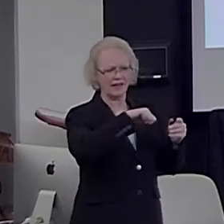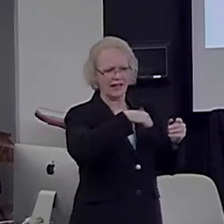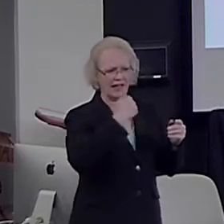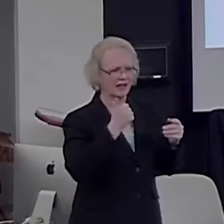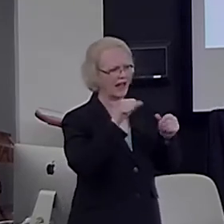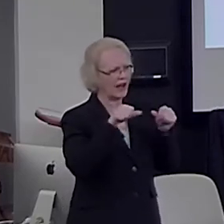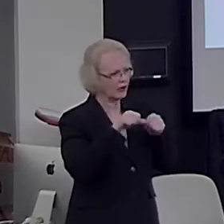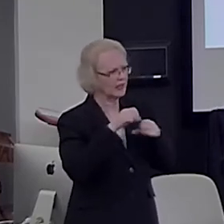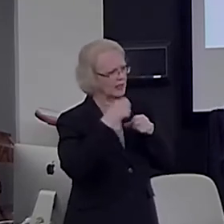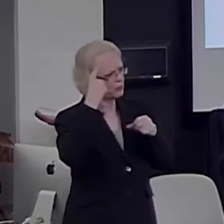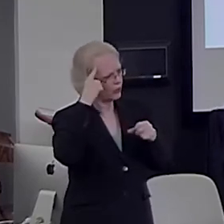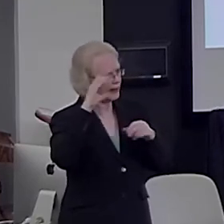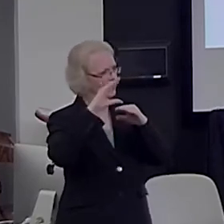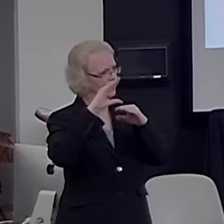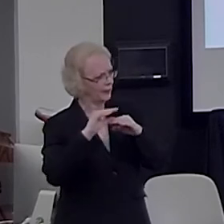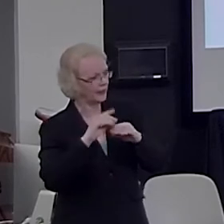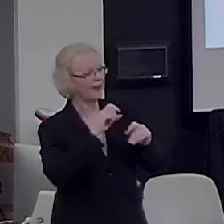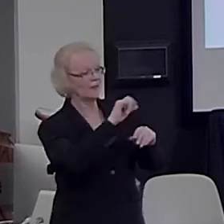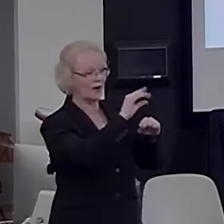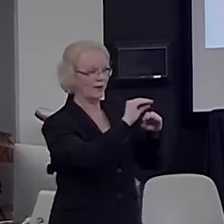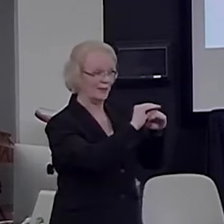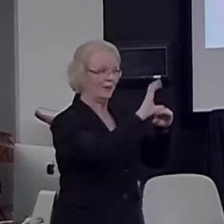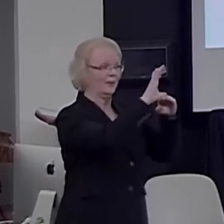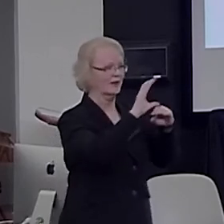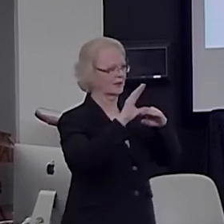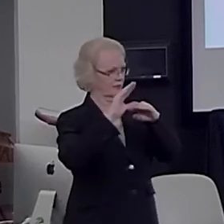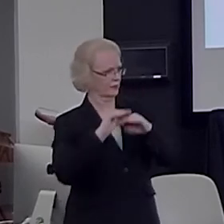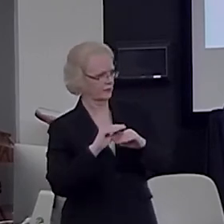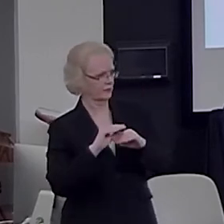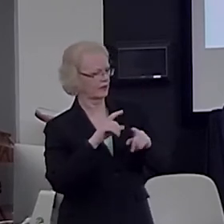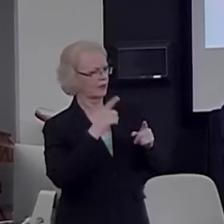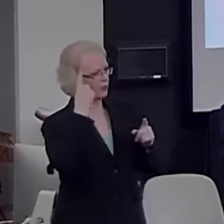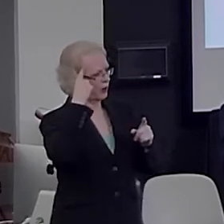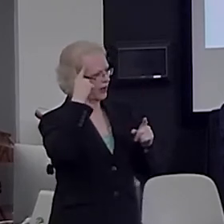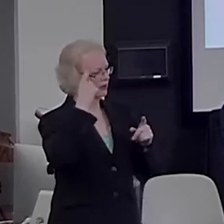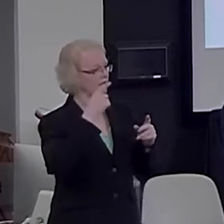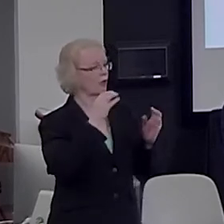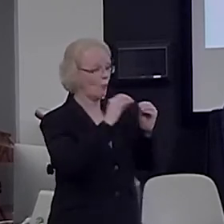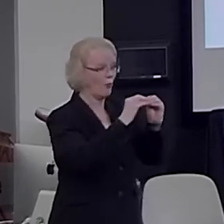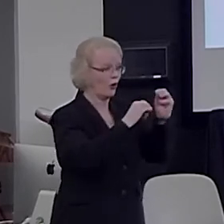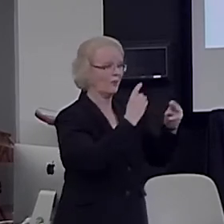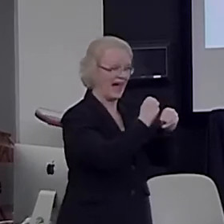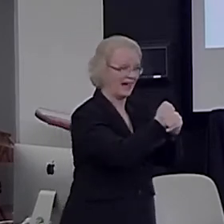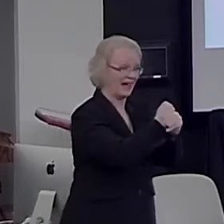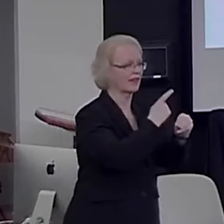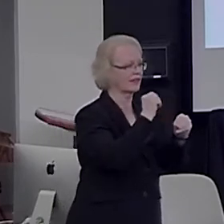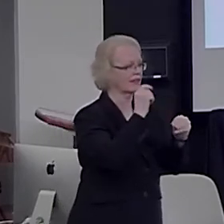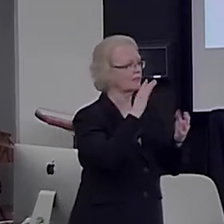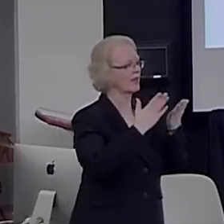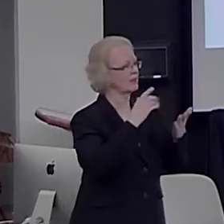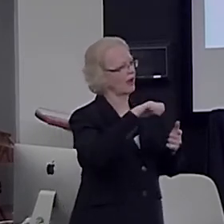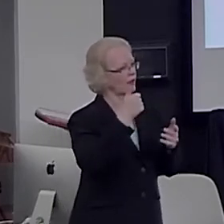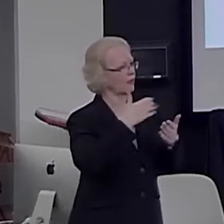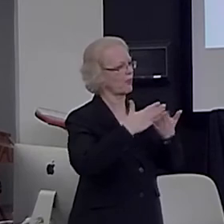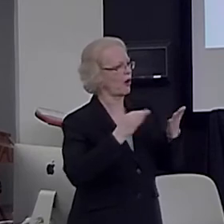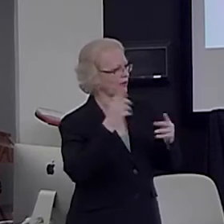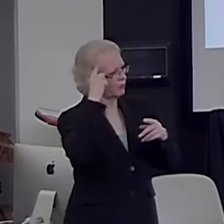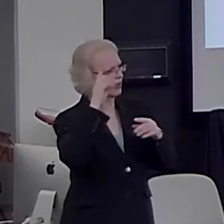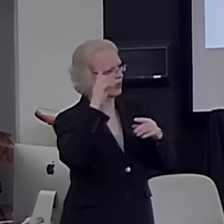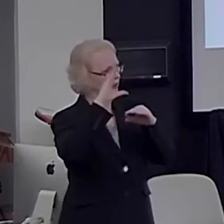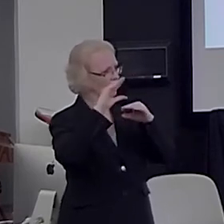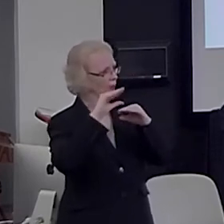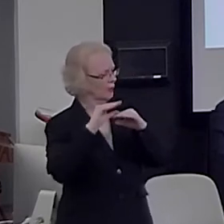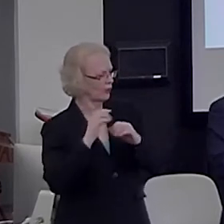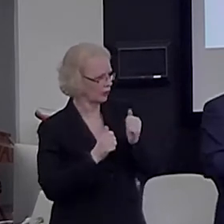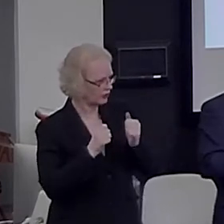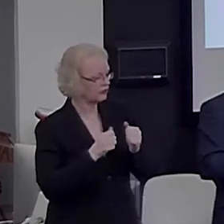brain that has a negative correlation? The more you are a mathematician, the less it being activated. Well, we found one is for